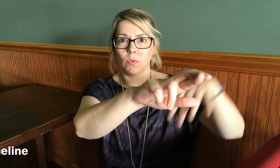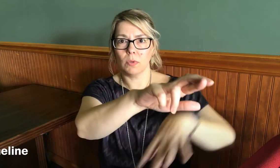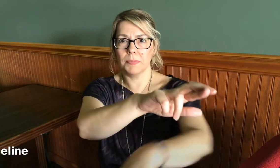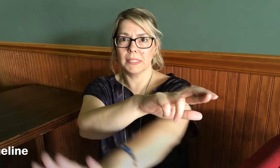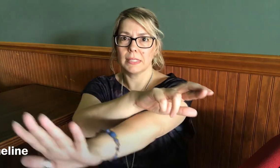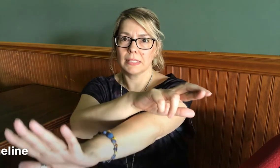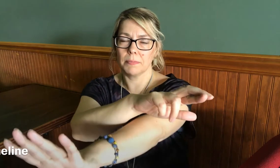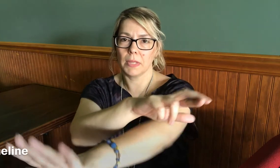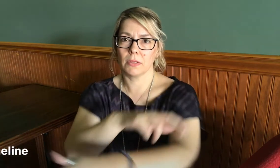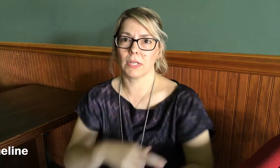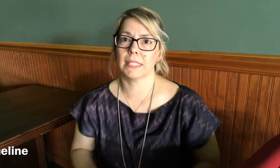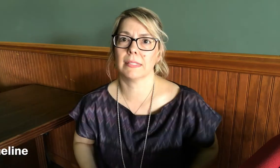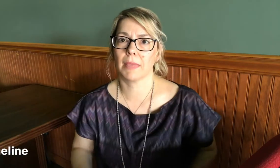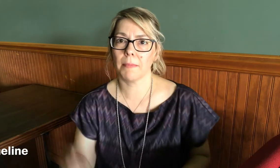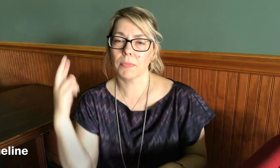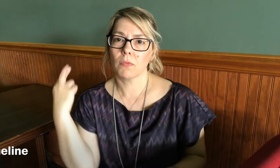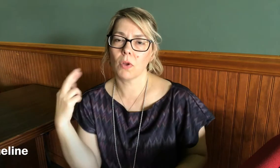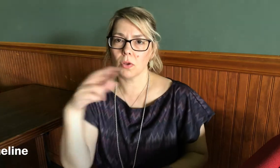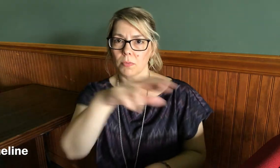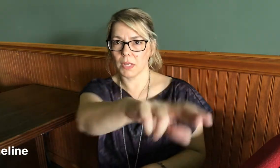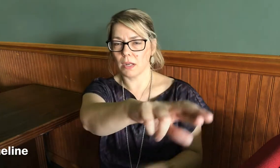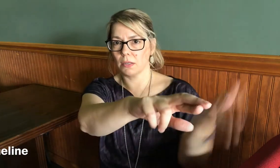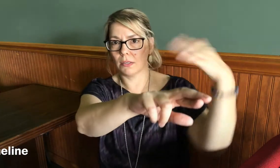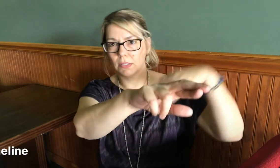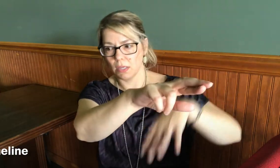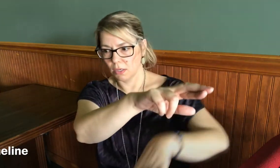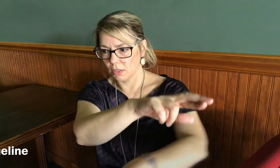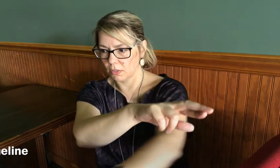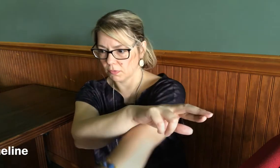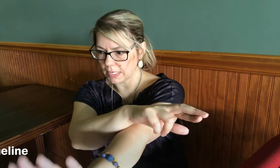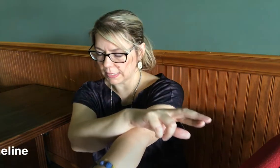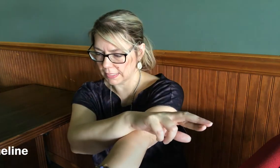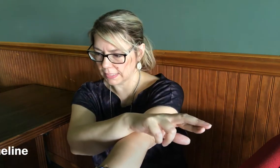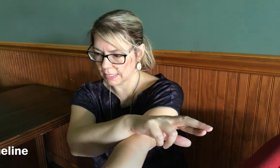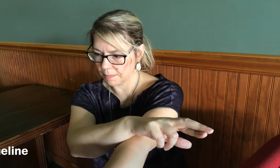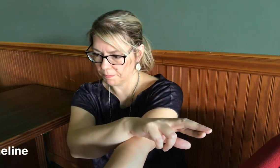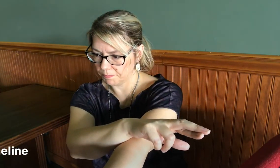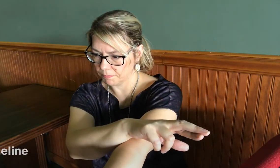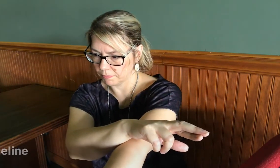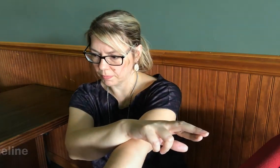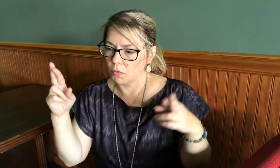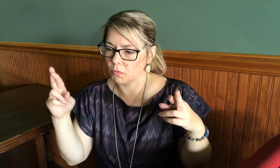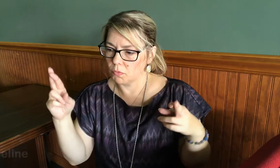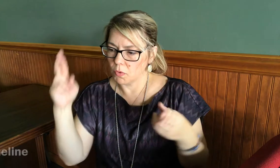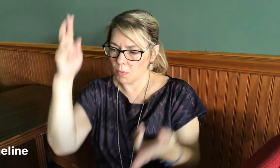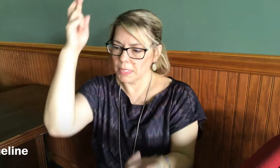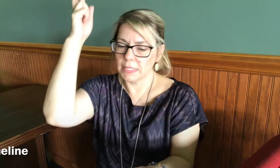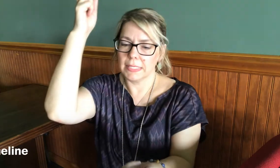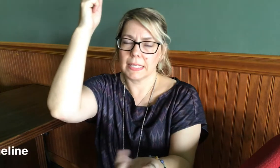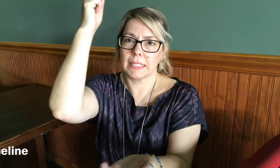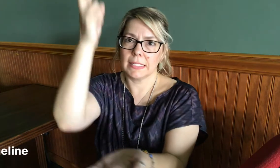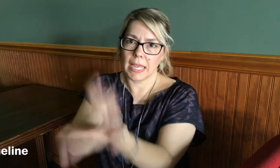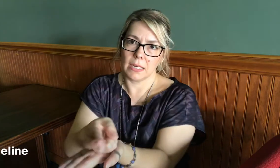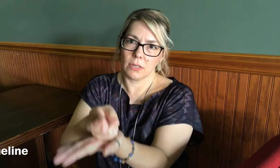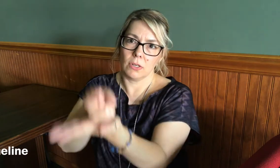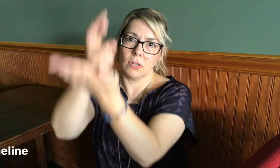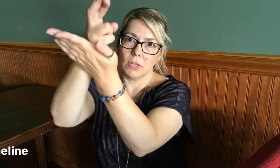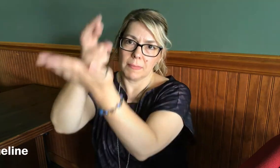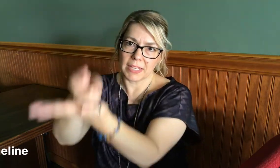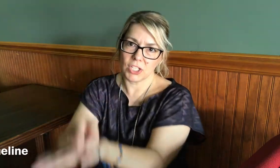whoops slipped on the Greece okay Rome conquers Greece Roman dictator make a